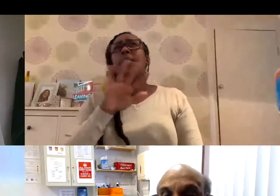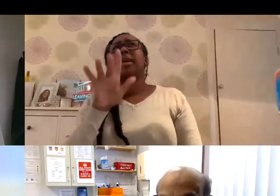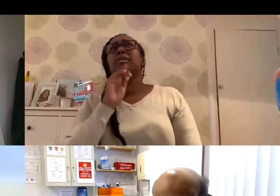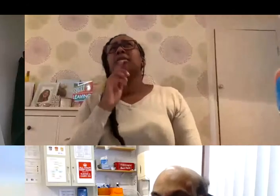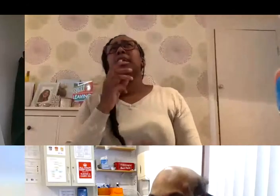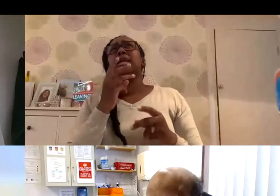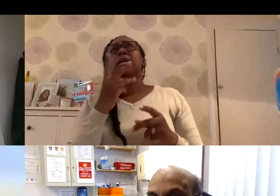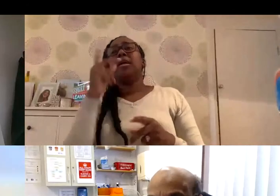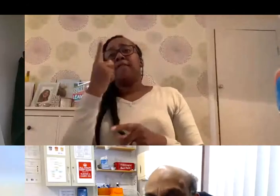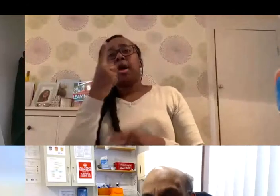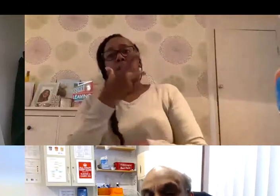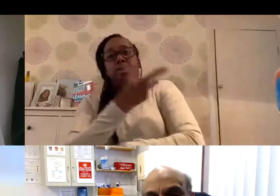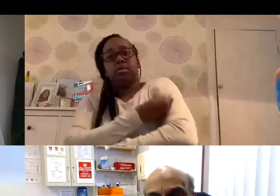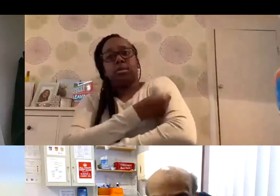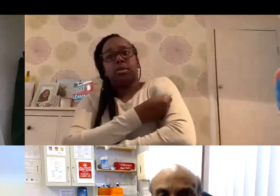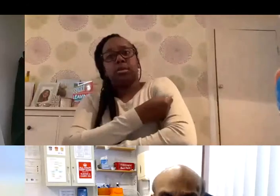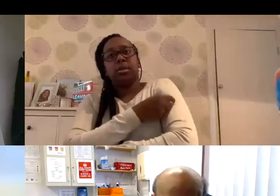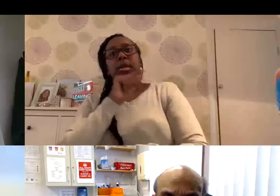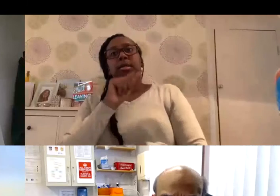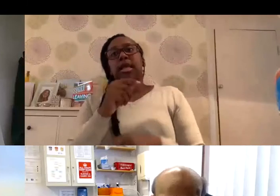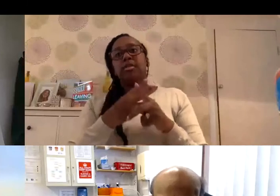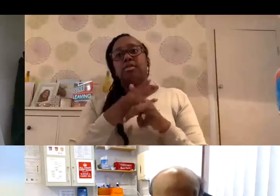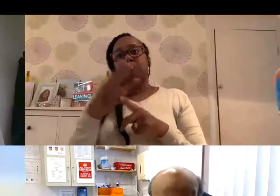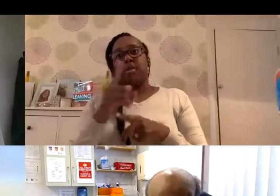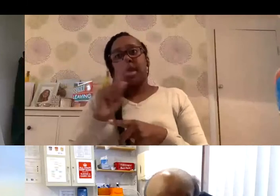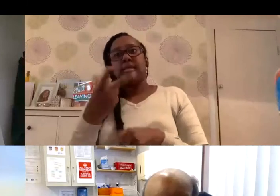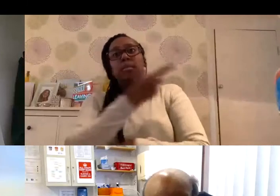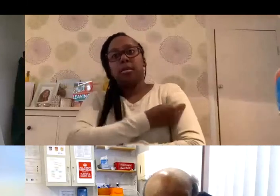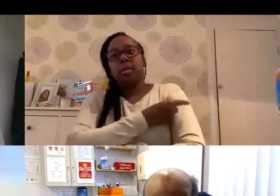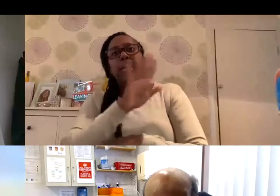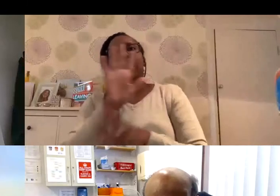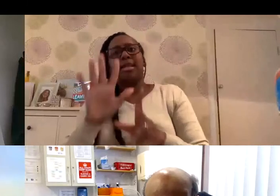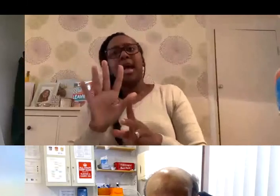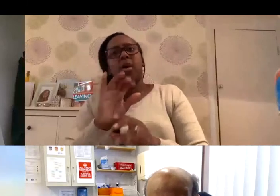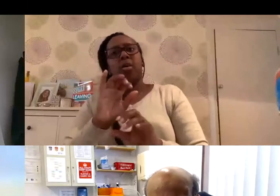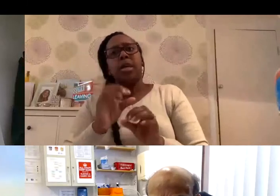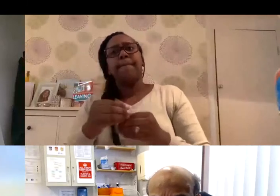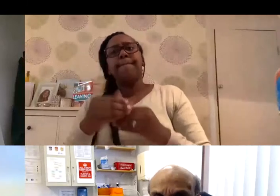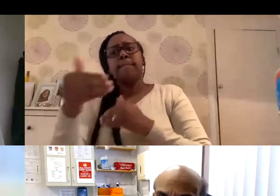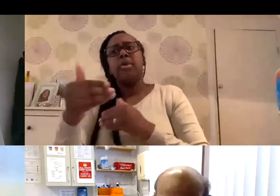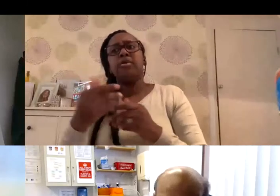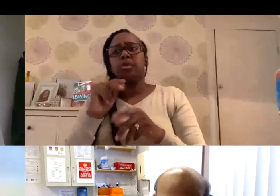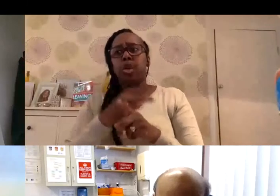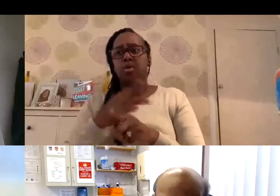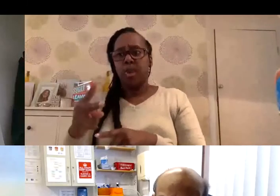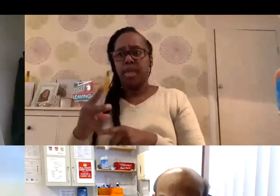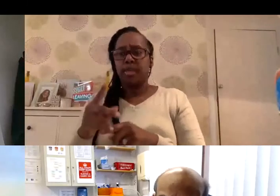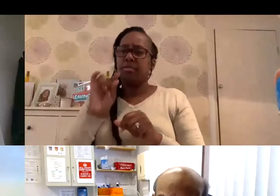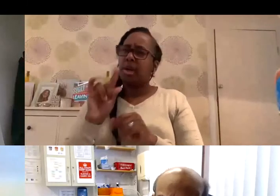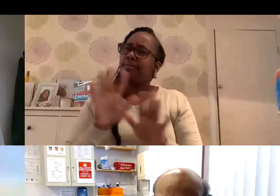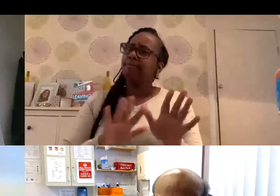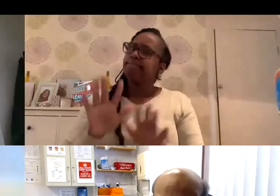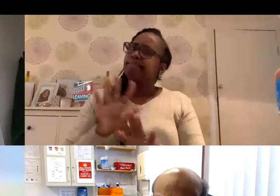after. And now it's been pushed back 12 weeks. So people are concerned about, I mean, one, why did that happen? But also, is it still